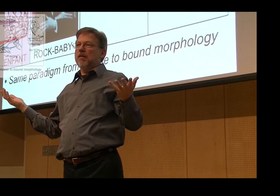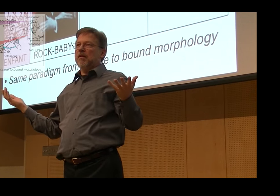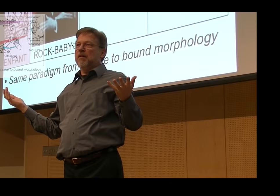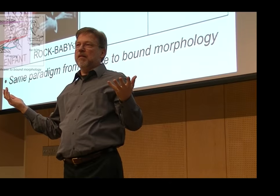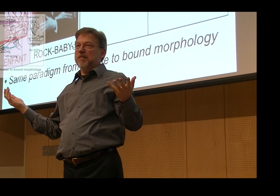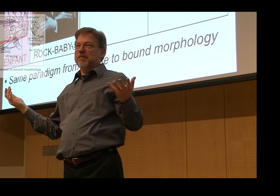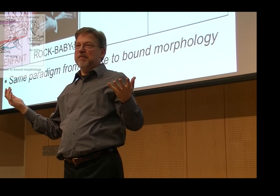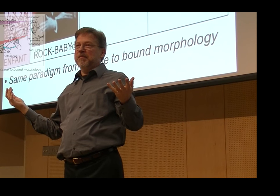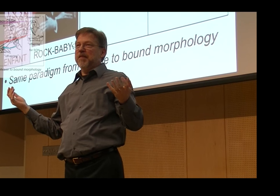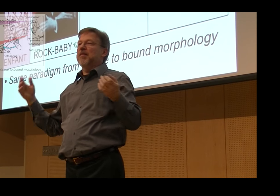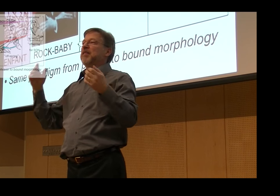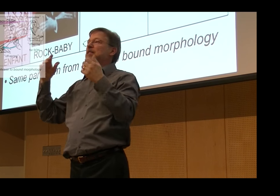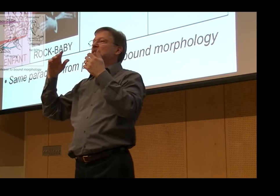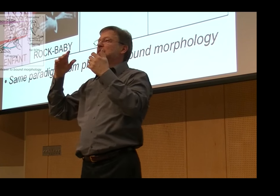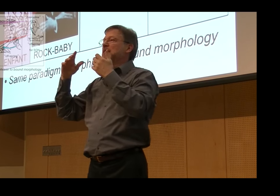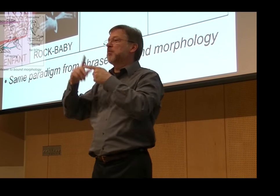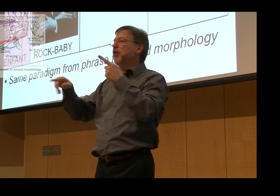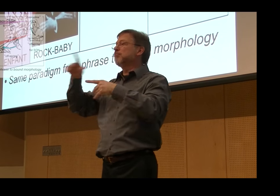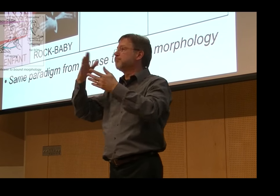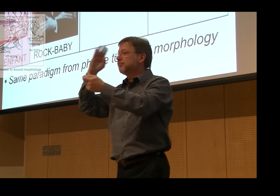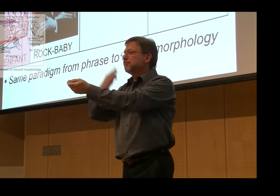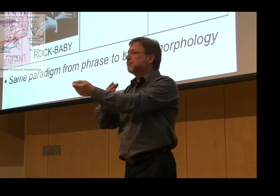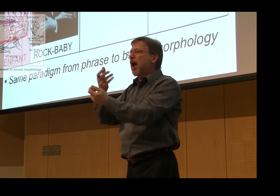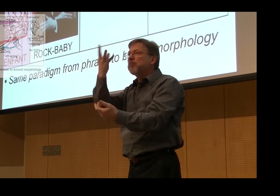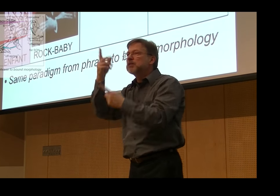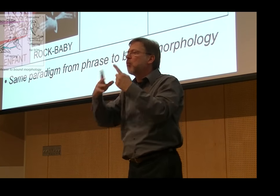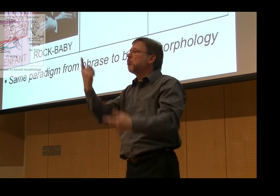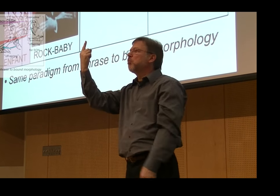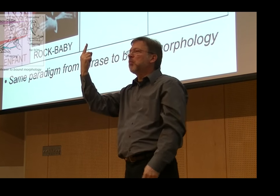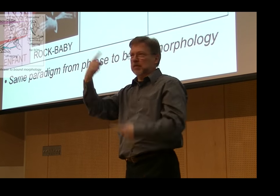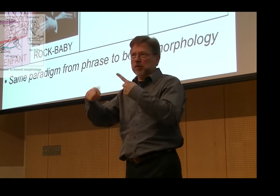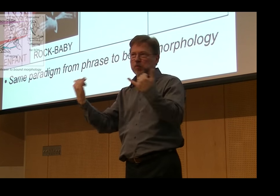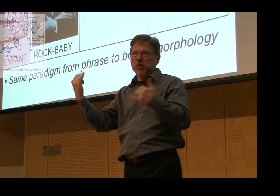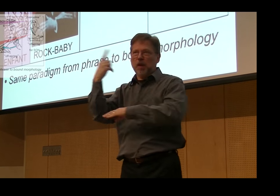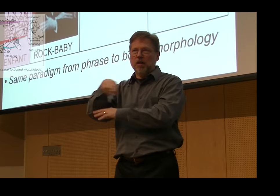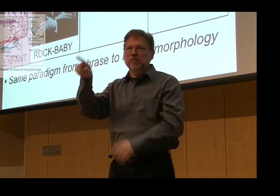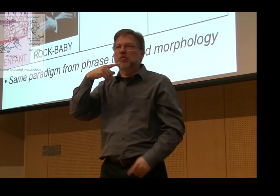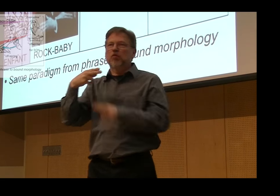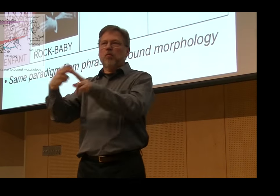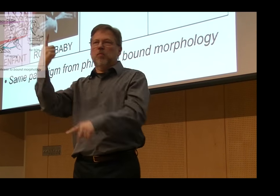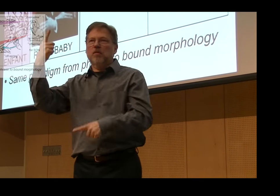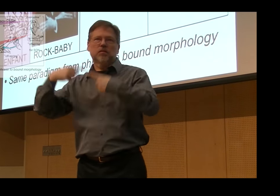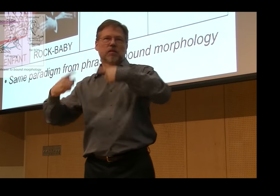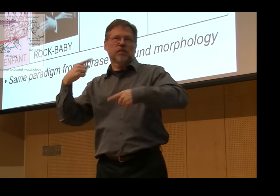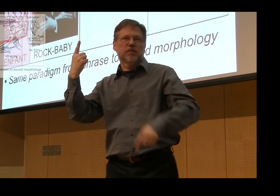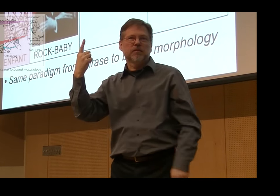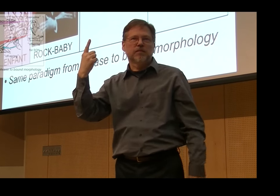first element to the point that we no longer have fully formed signs. All we have is the location and people